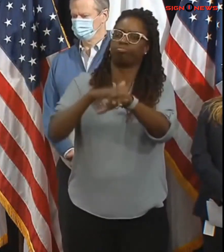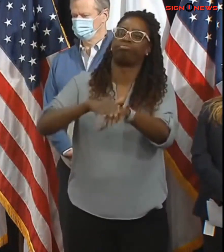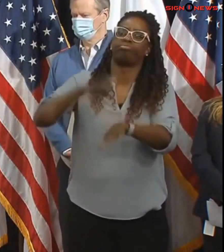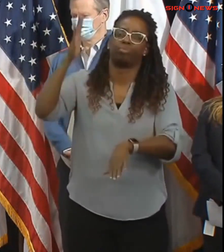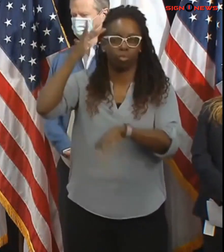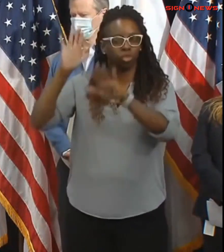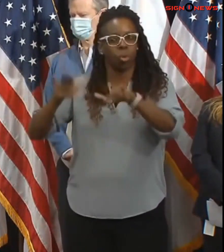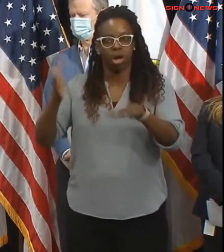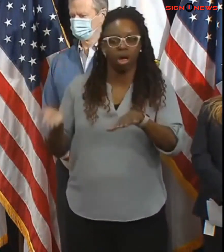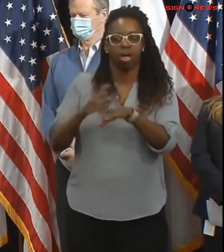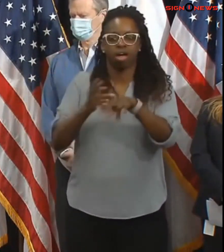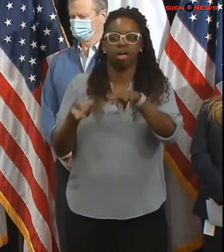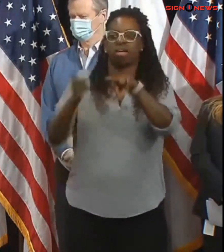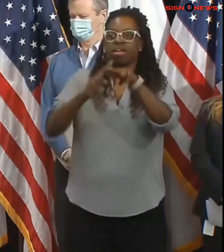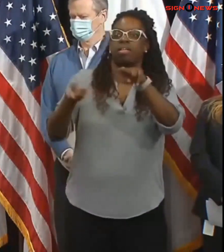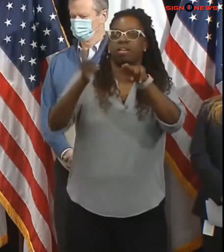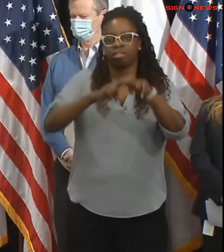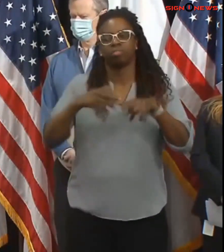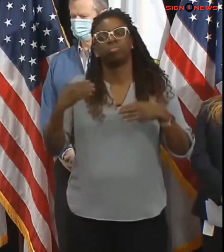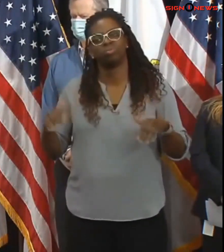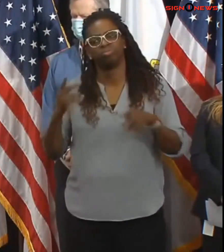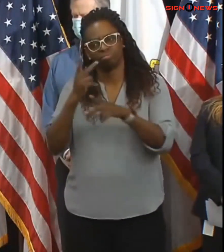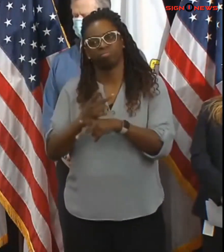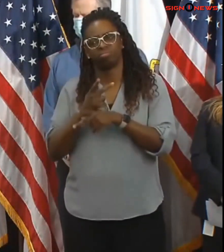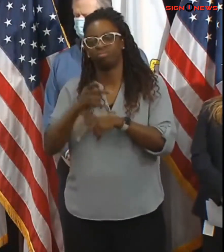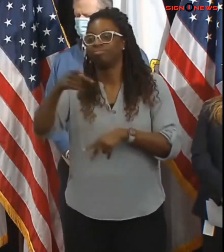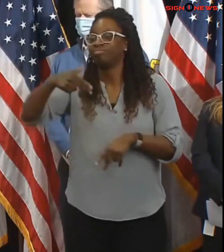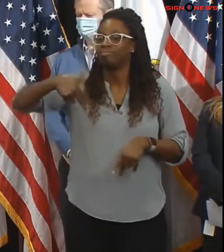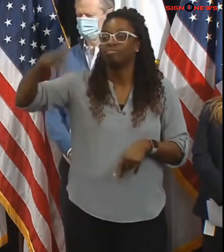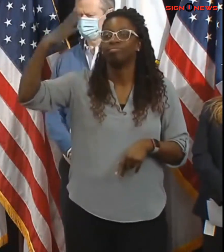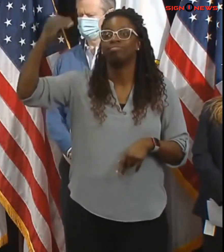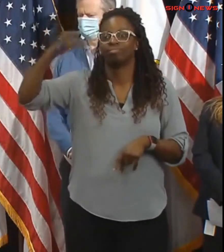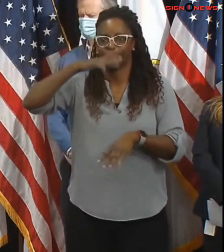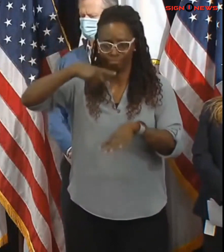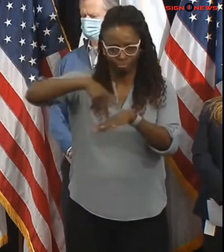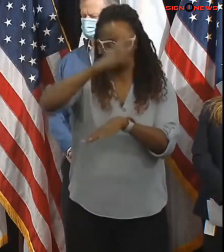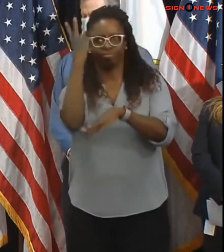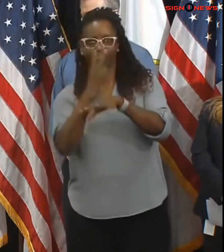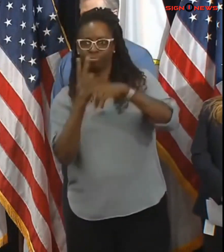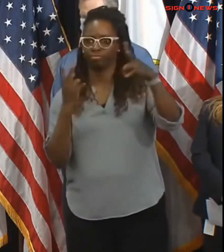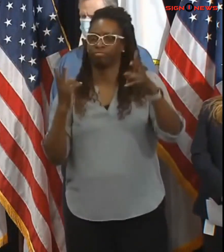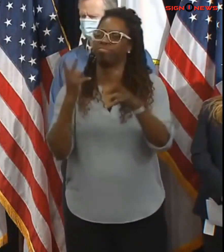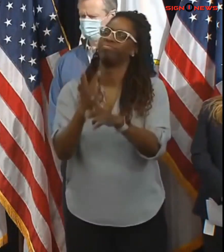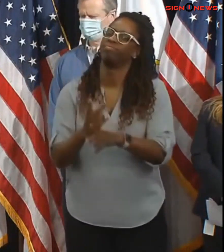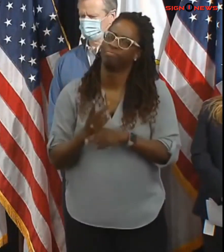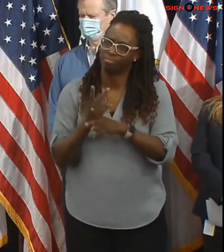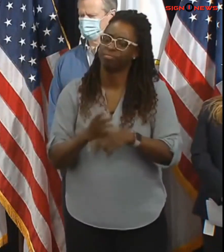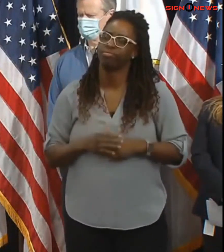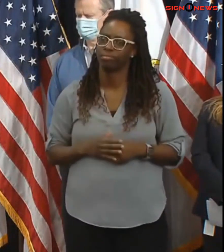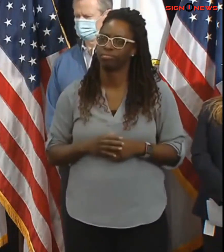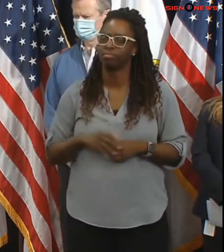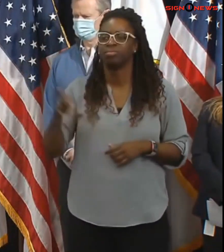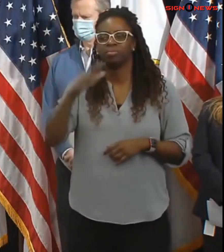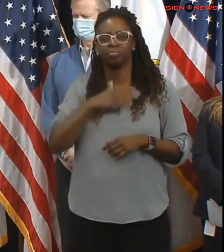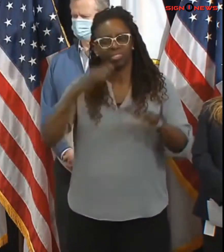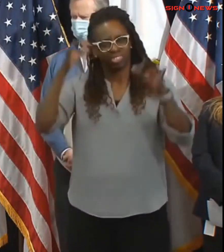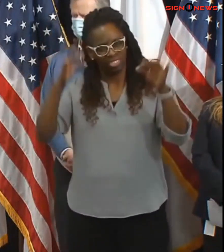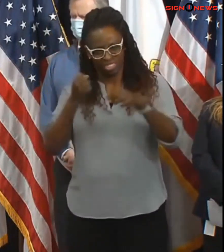we thank everybody and really appreciate everybody who's going to make safe decisions tomorrow and again can't can't reiterate enough that you should avoid